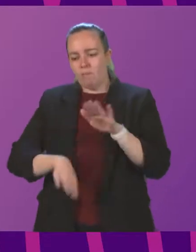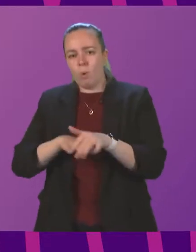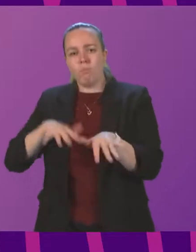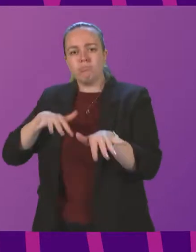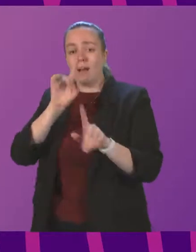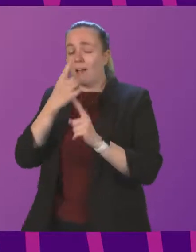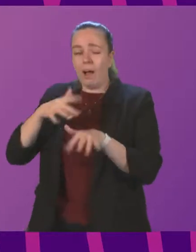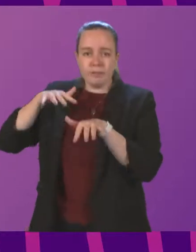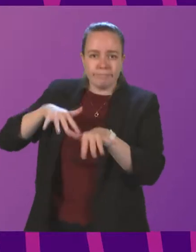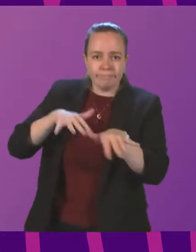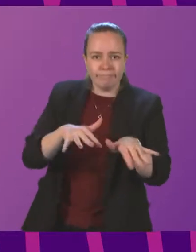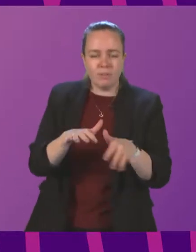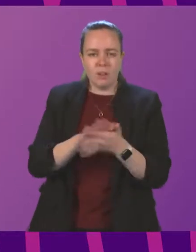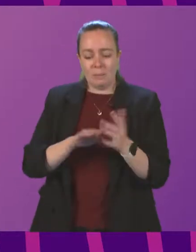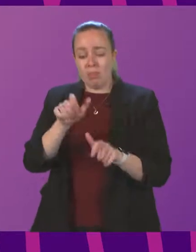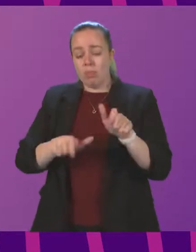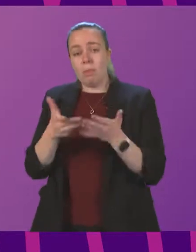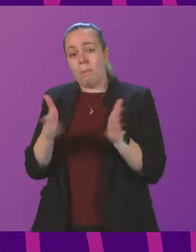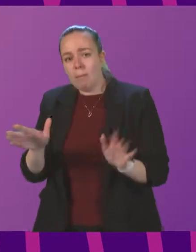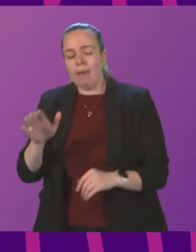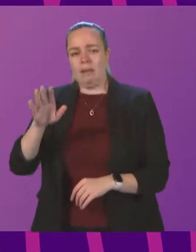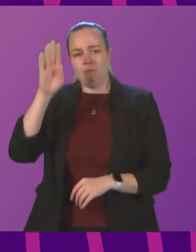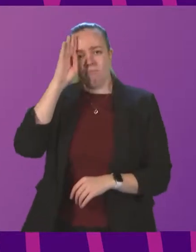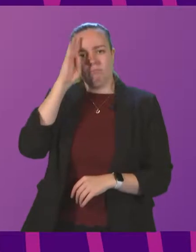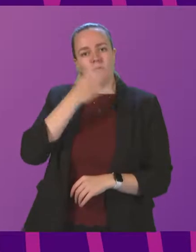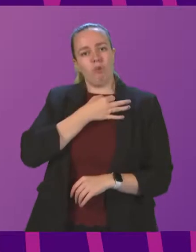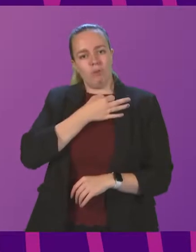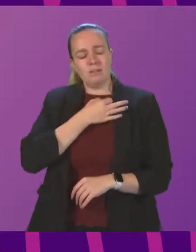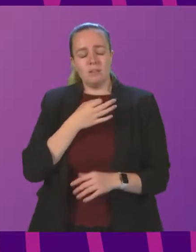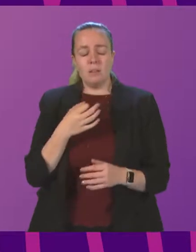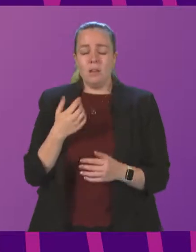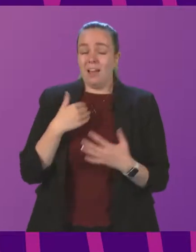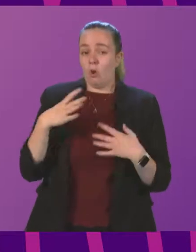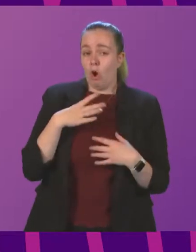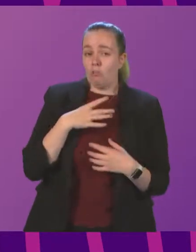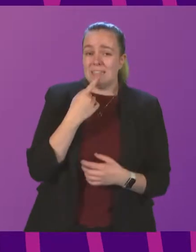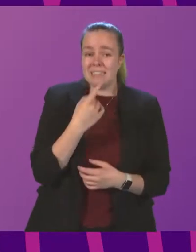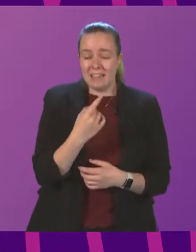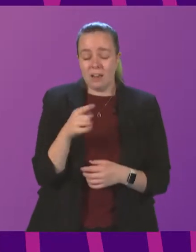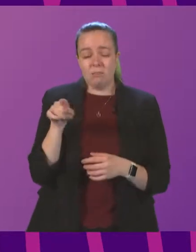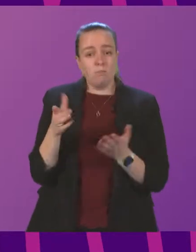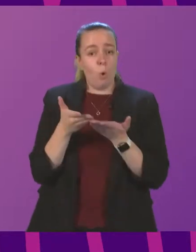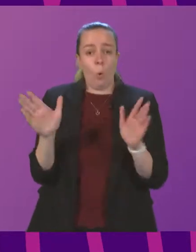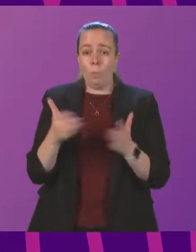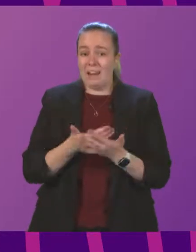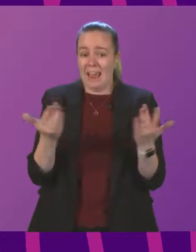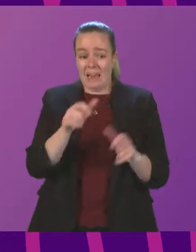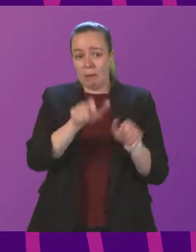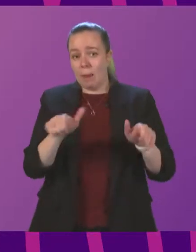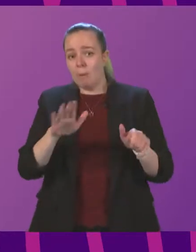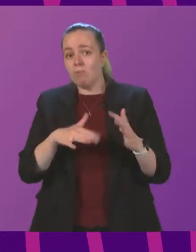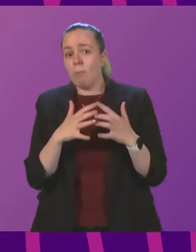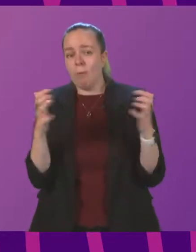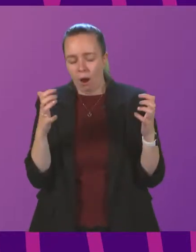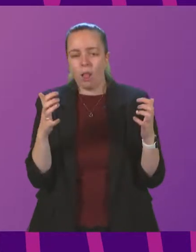and presenting a danger to the public. I would say that, of course, as I have mentioned already, it is open to any members of the Parliament,